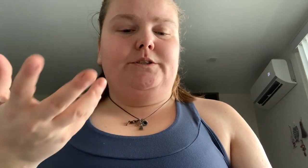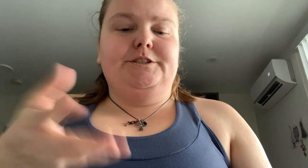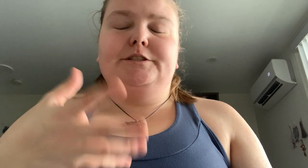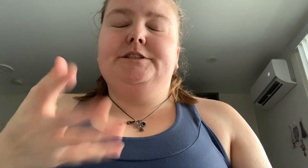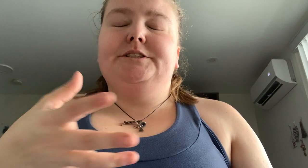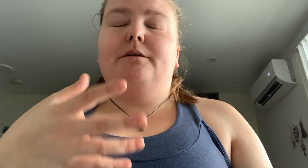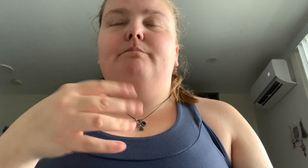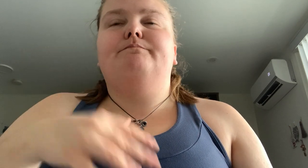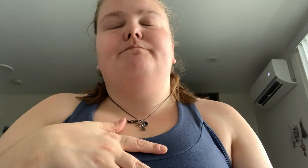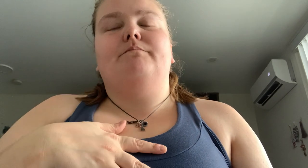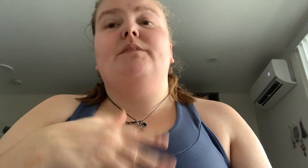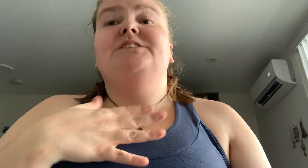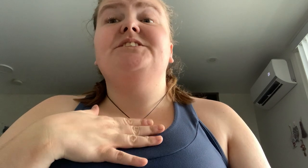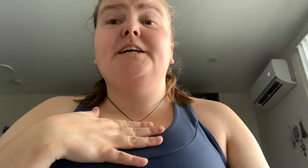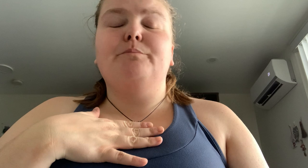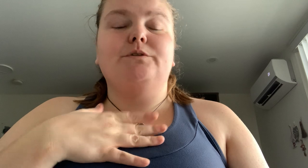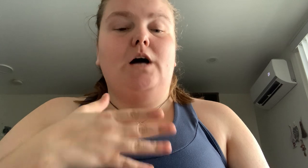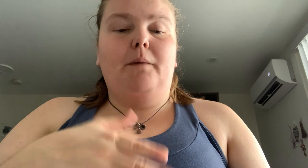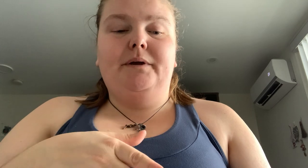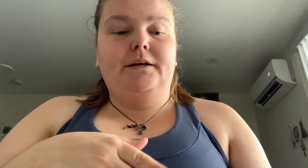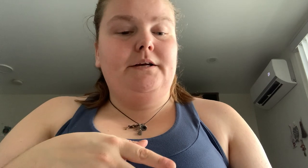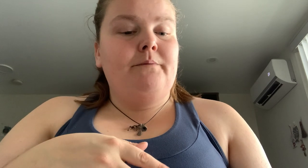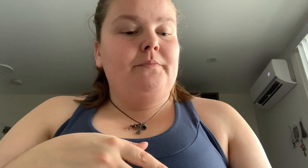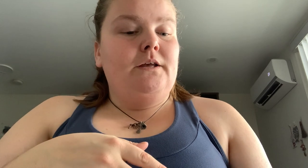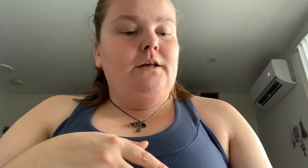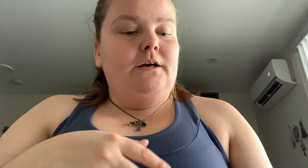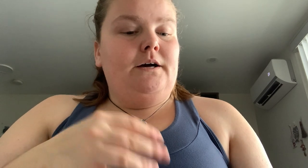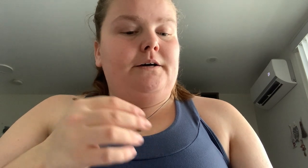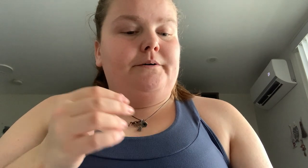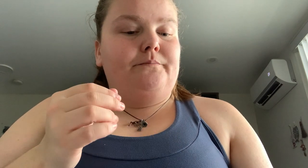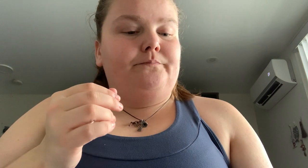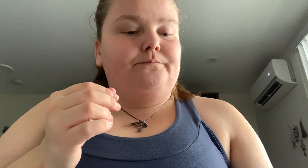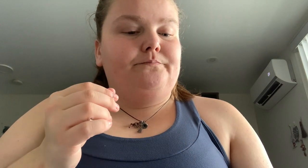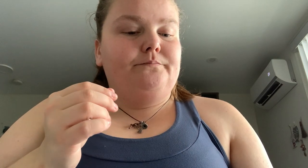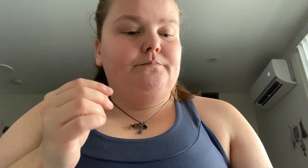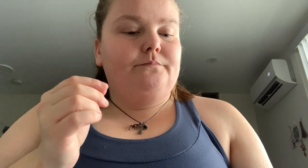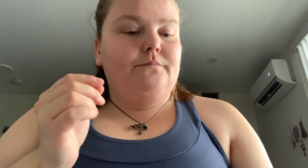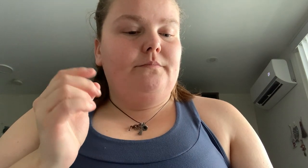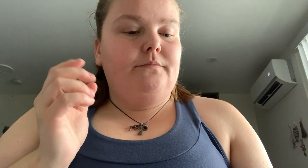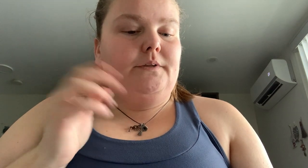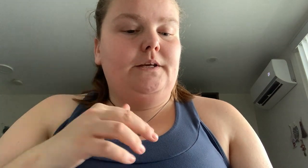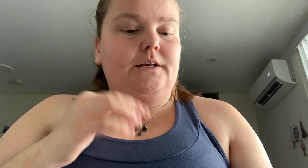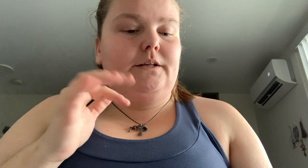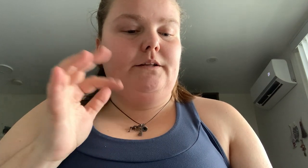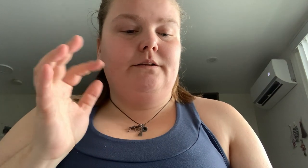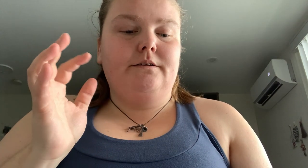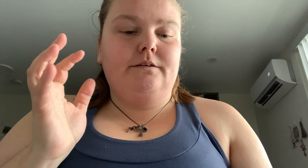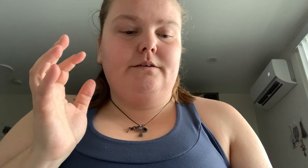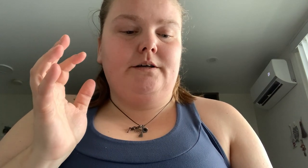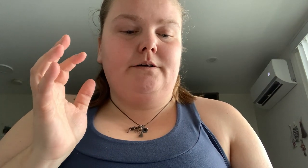sustainable topic. Um, Higgy, um,